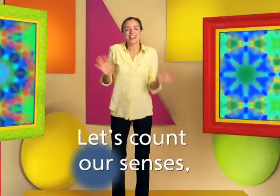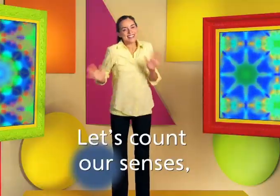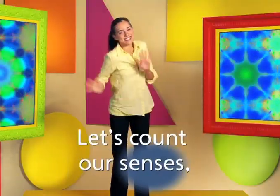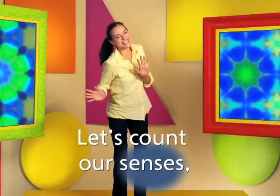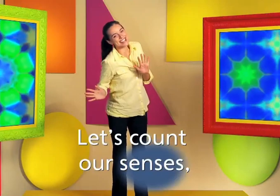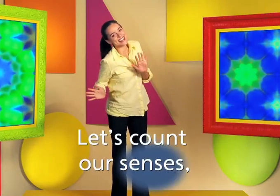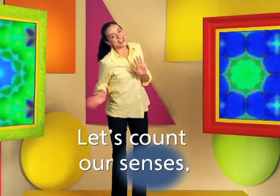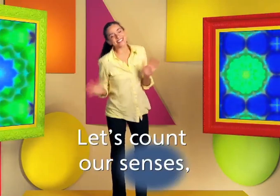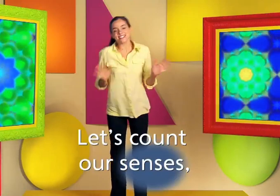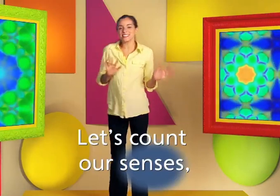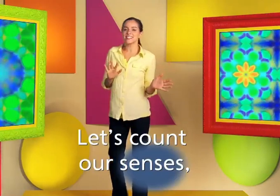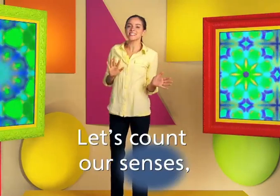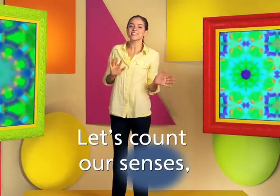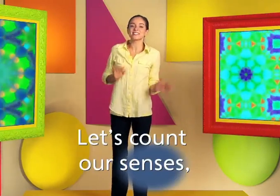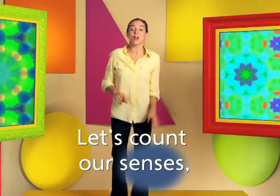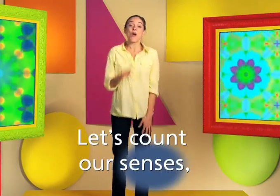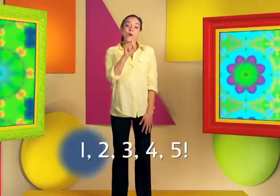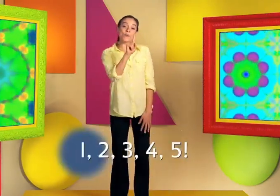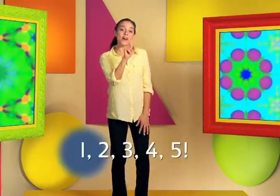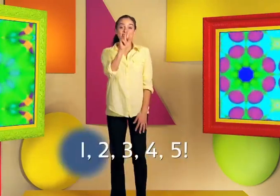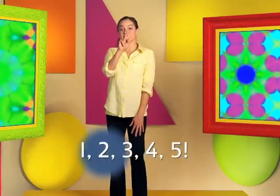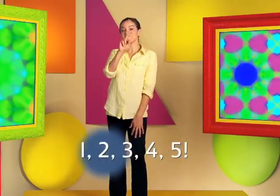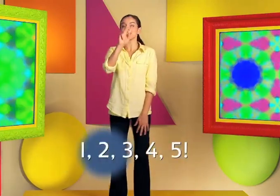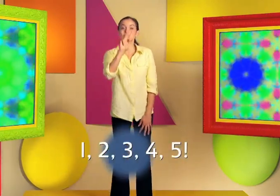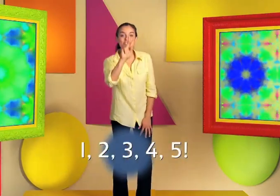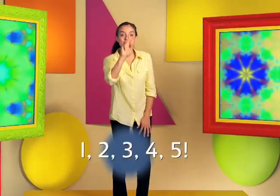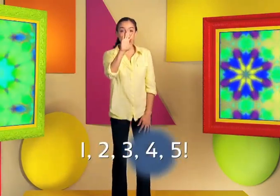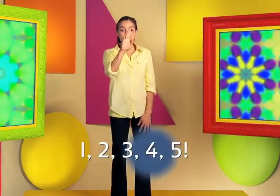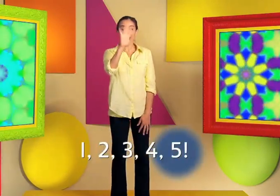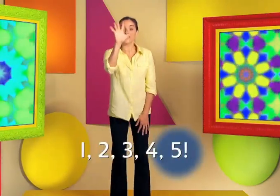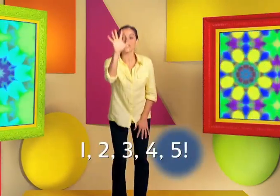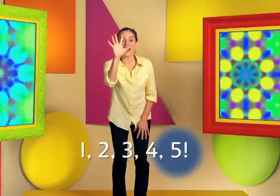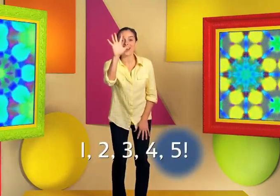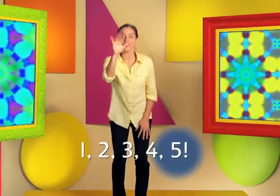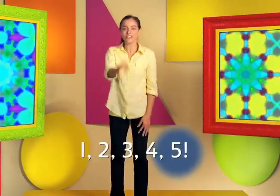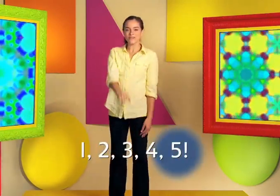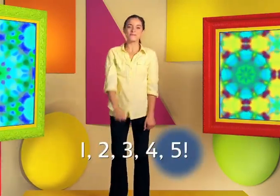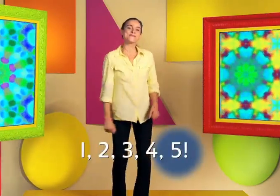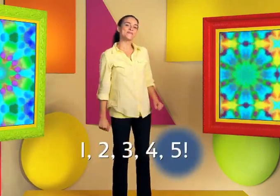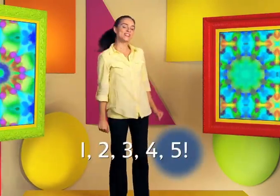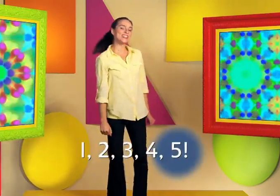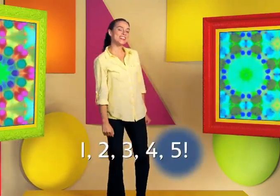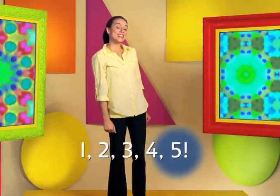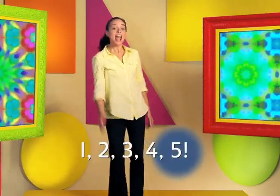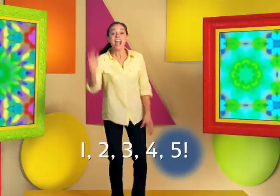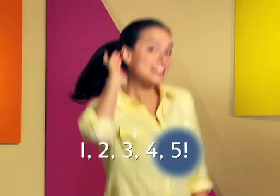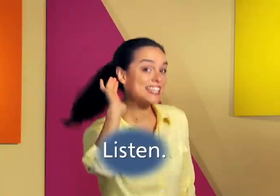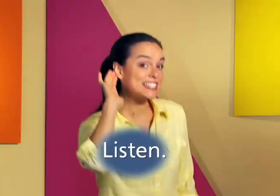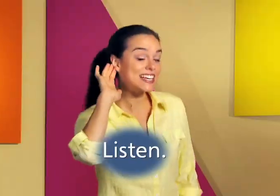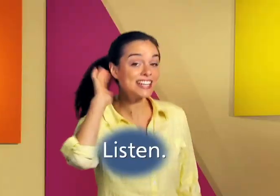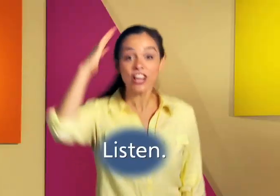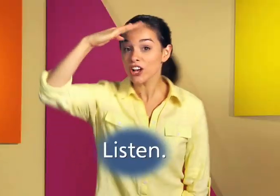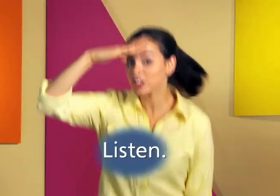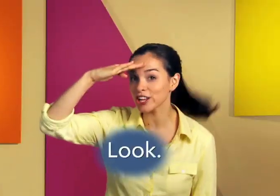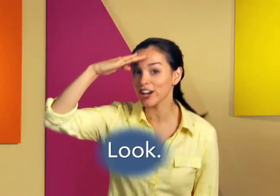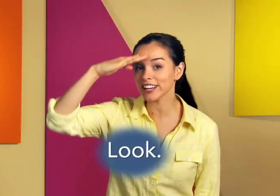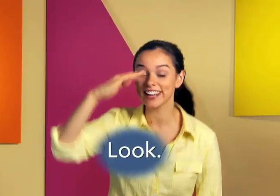senses. One, two, three, four, five. Listen, look,